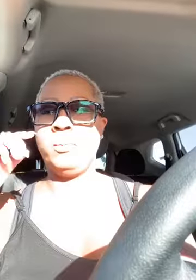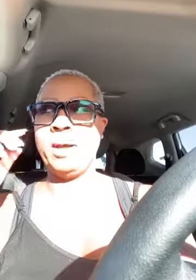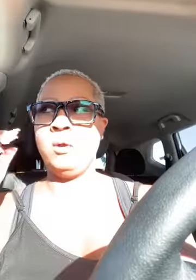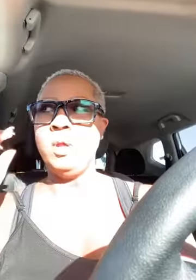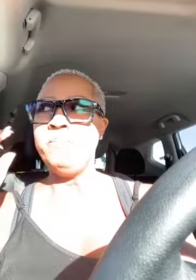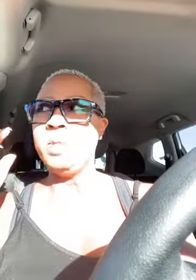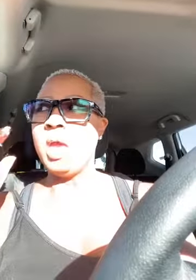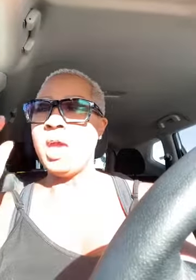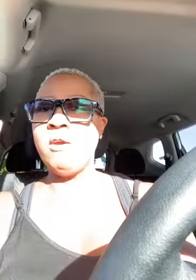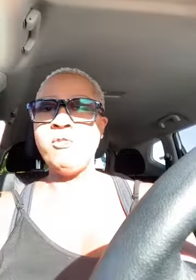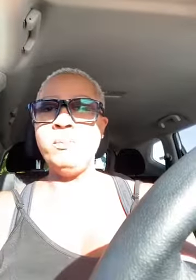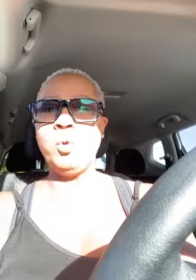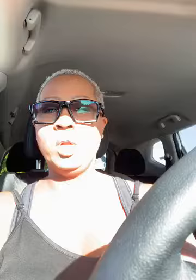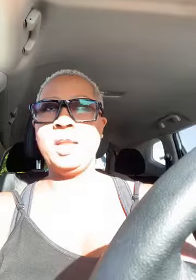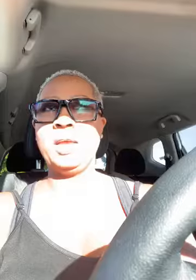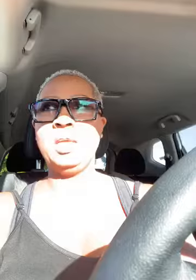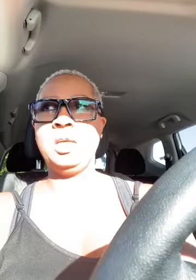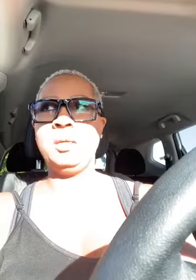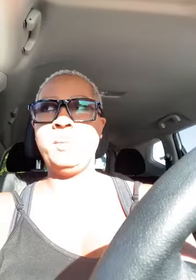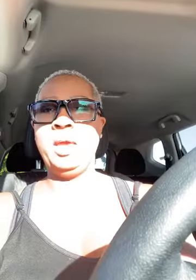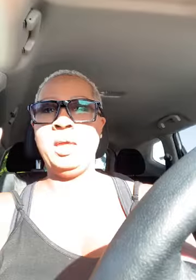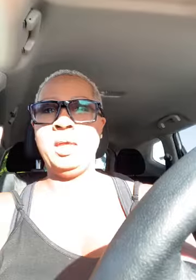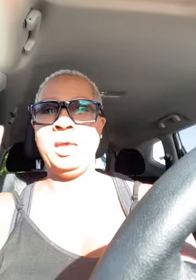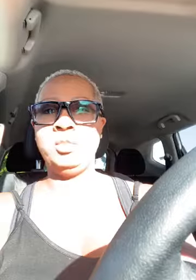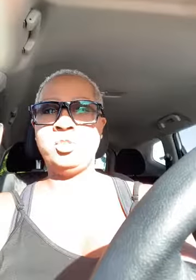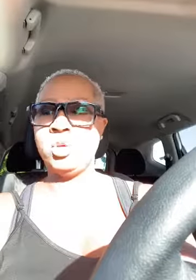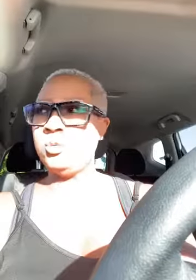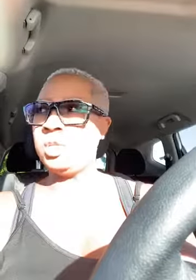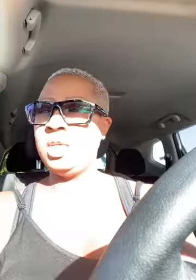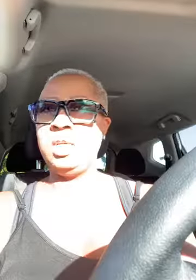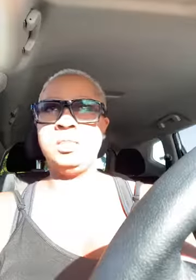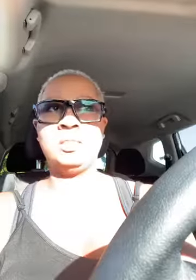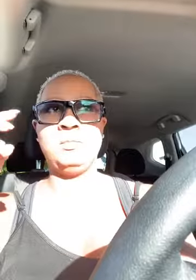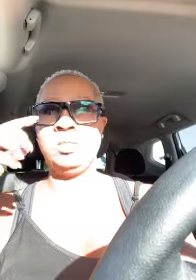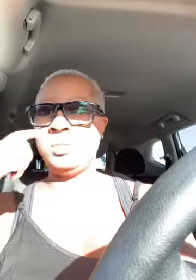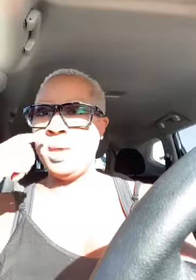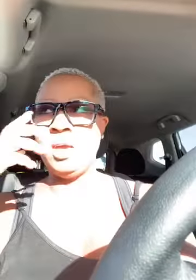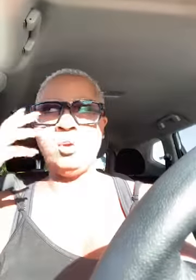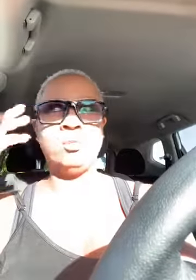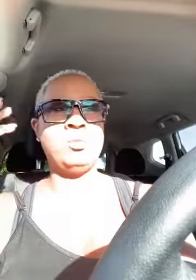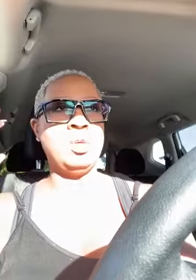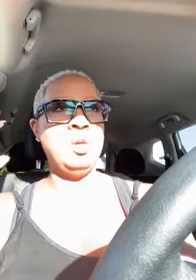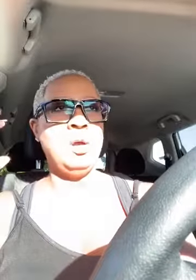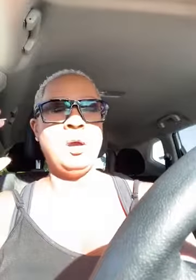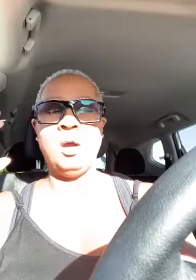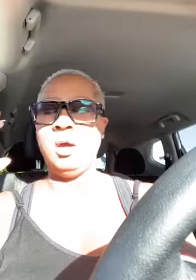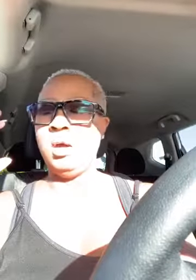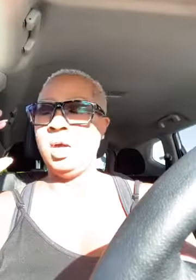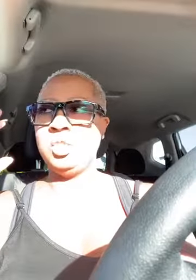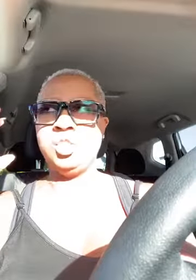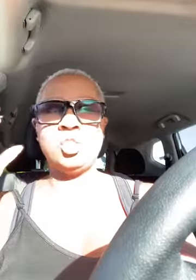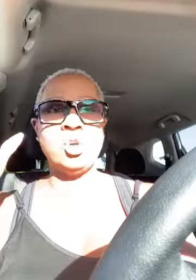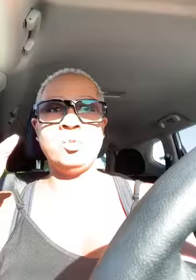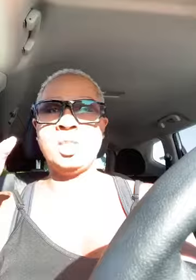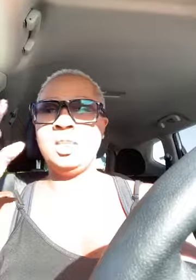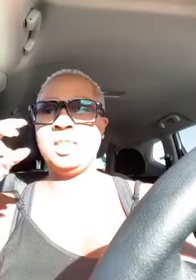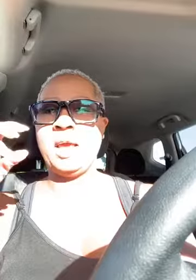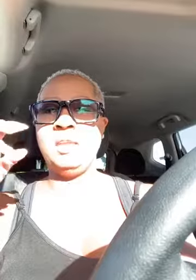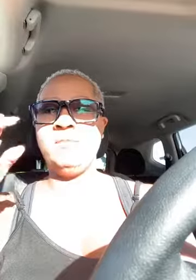about every morning i get up and and certain things smells uh just certain things that i even